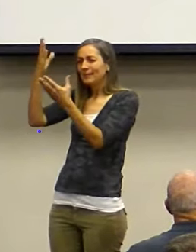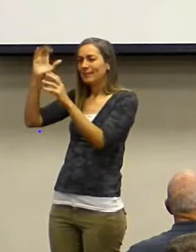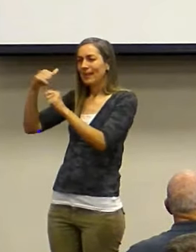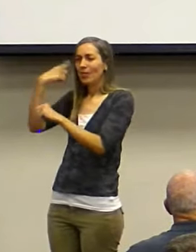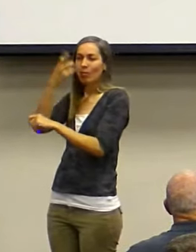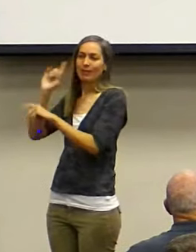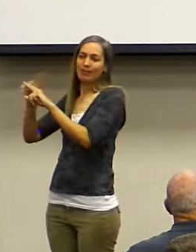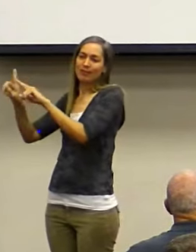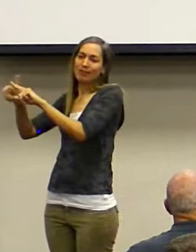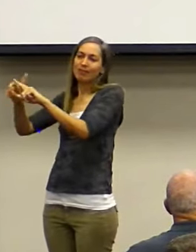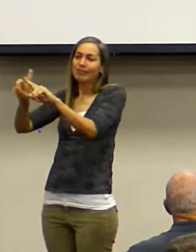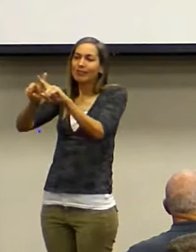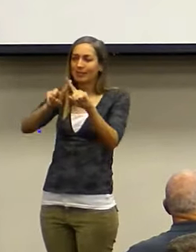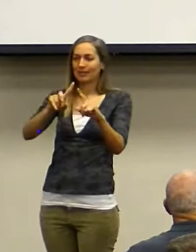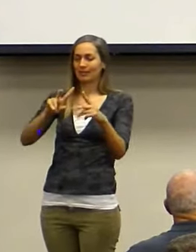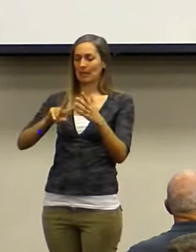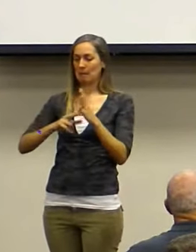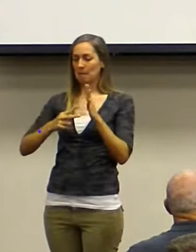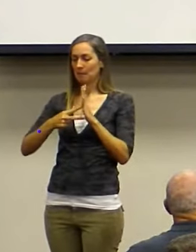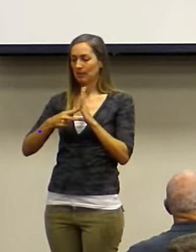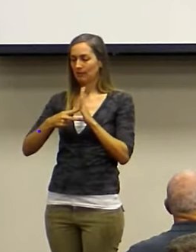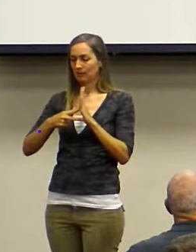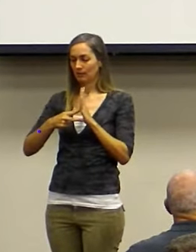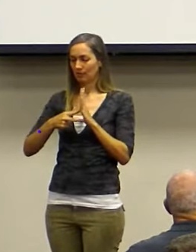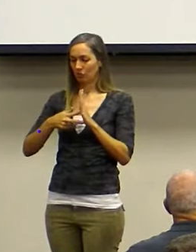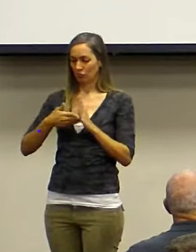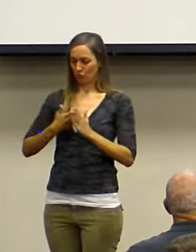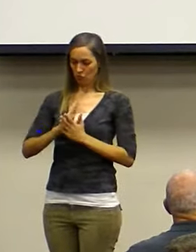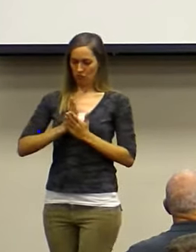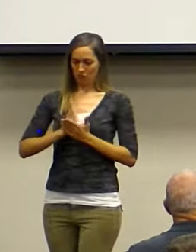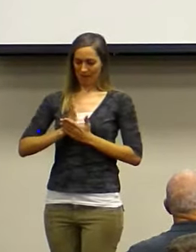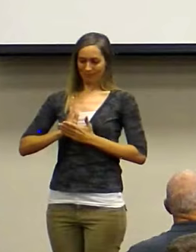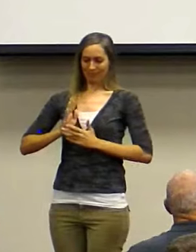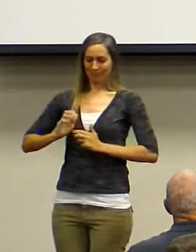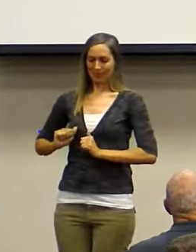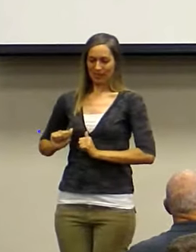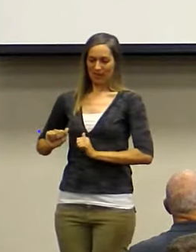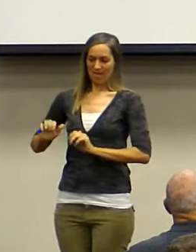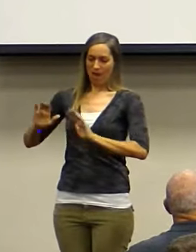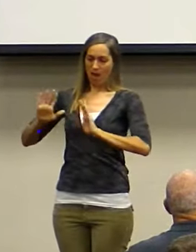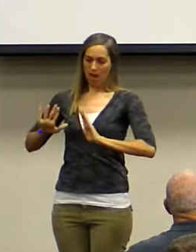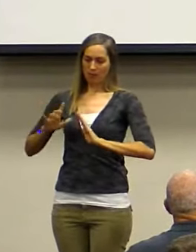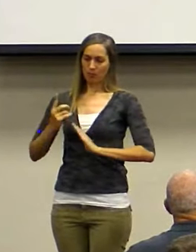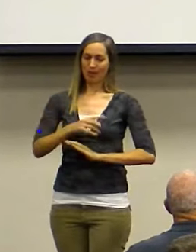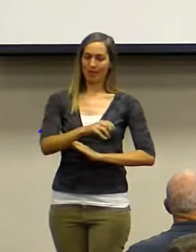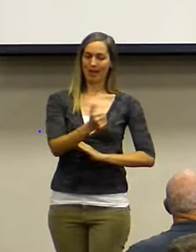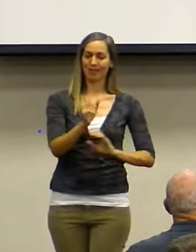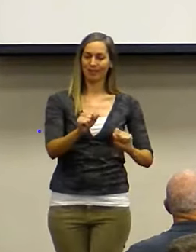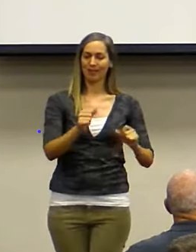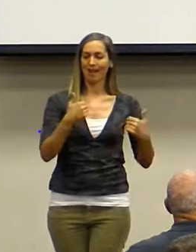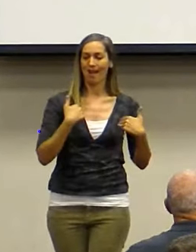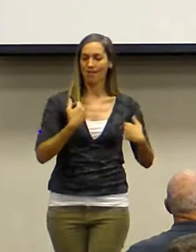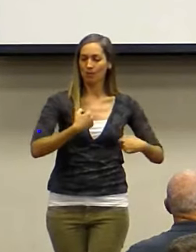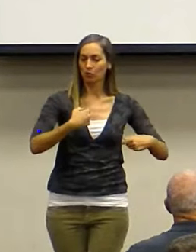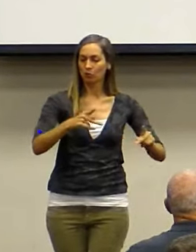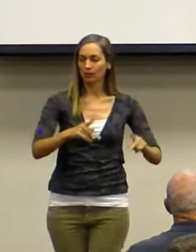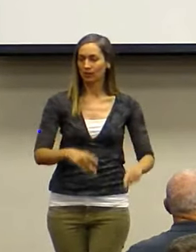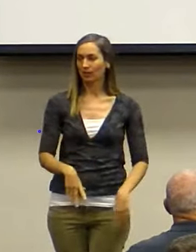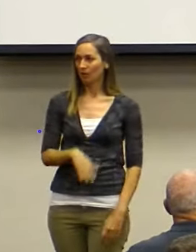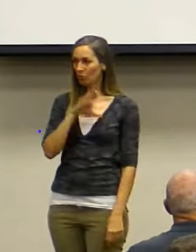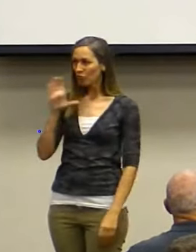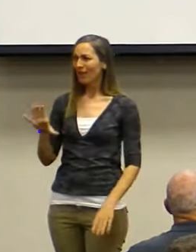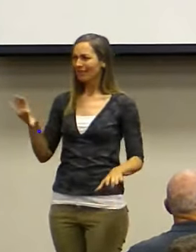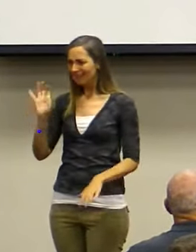It means you giving up your right just so somebody else could have an opportunity. Guess what? Christ did the same thing.